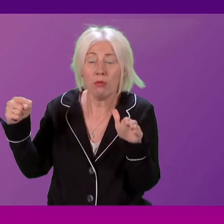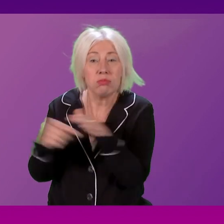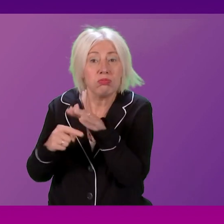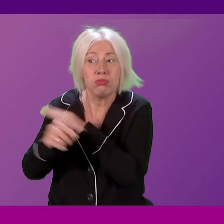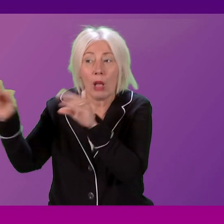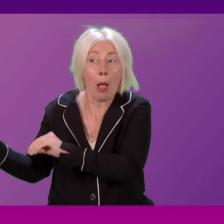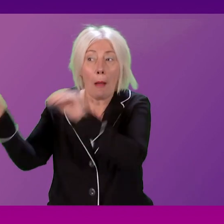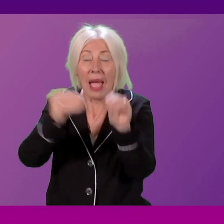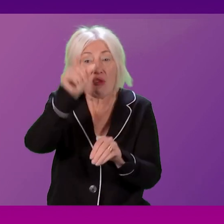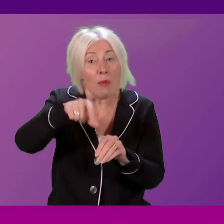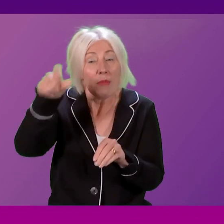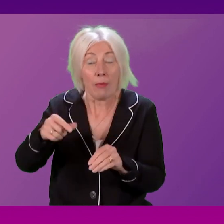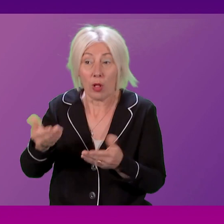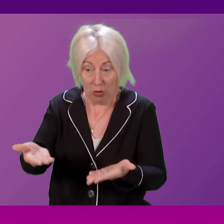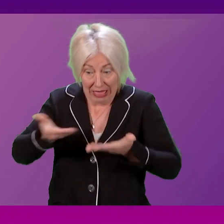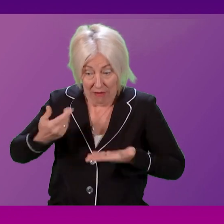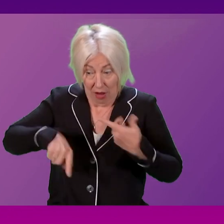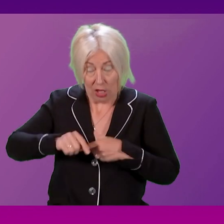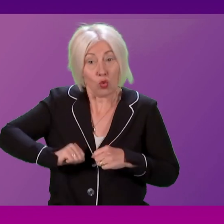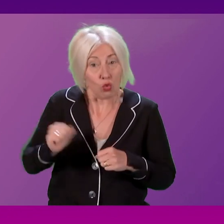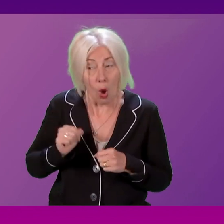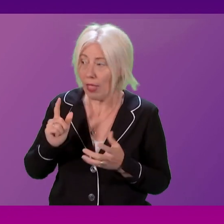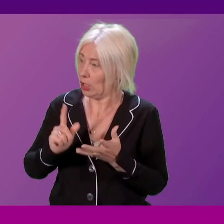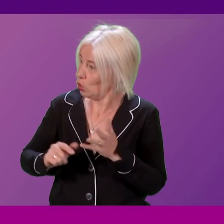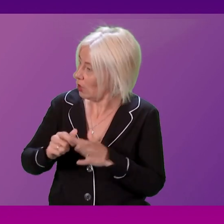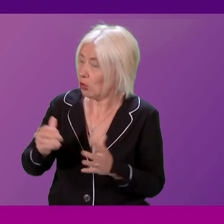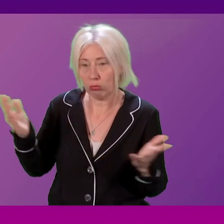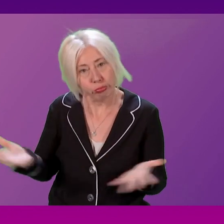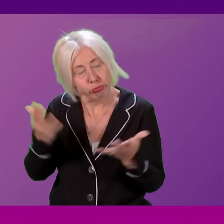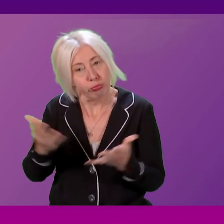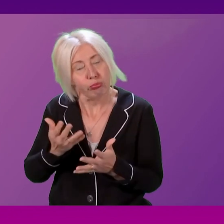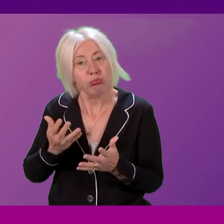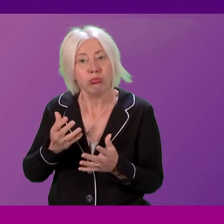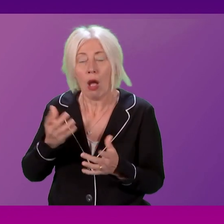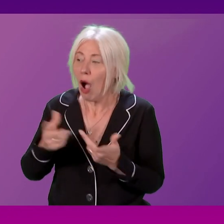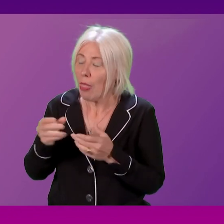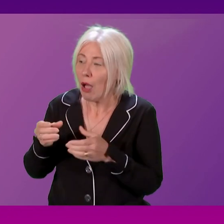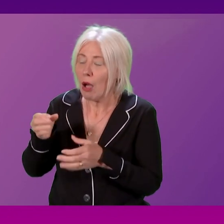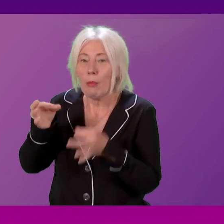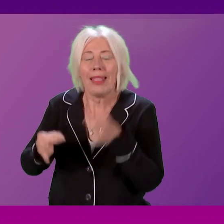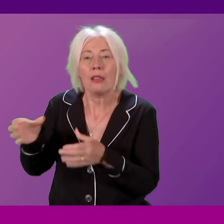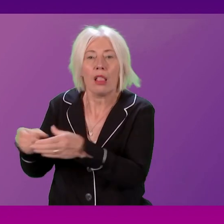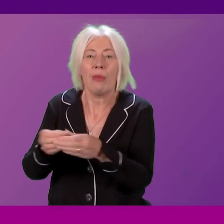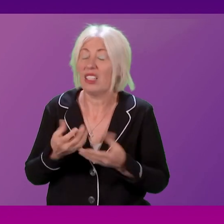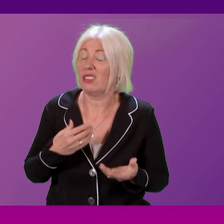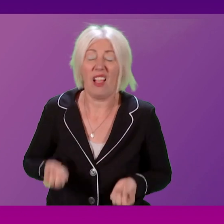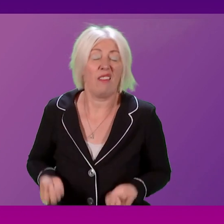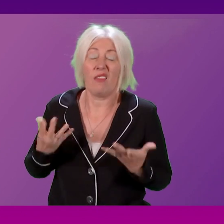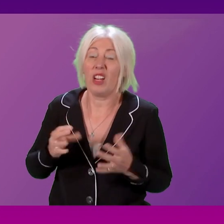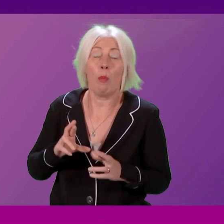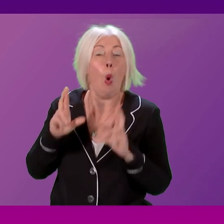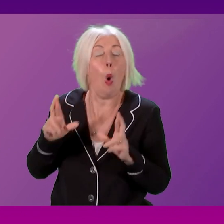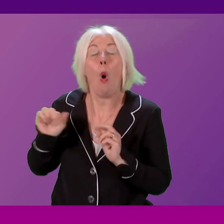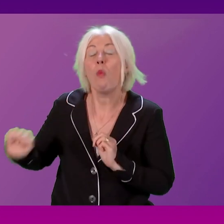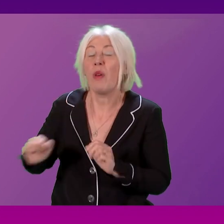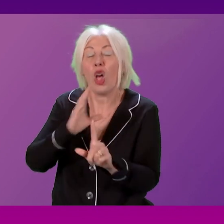to Scotland and indeed to the rest of the UK. So I would urge political parties. frankly have lost hope with the UK government, with the